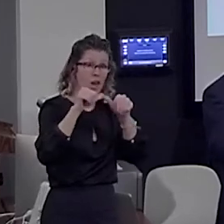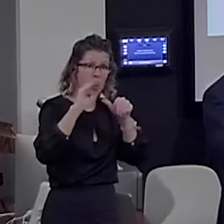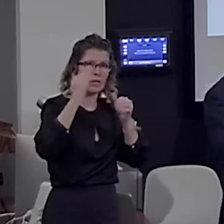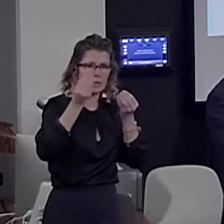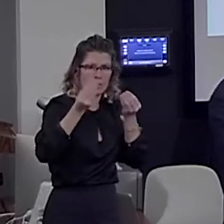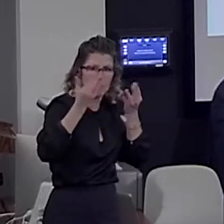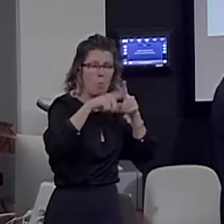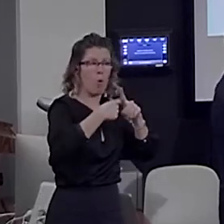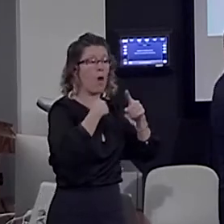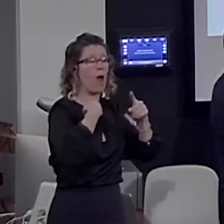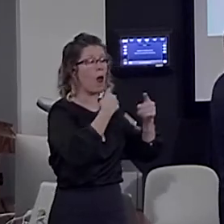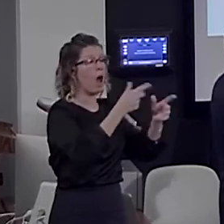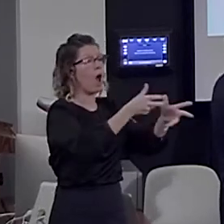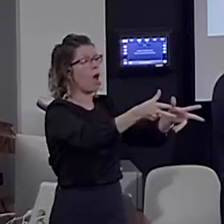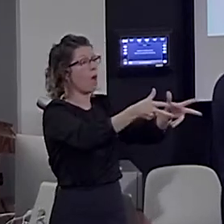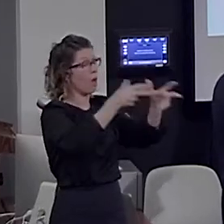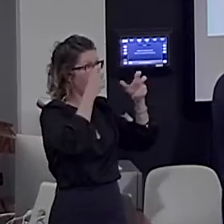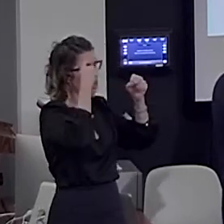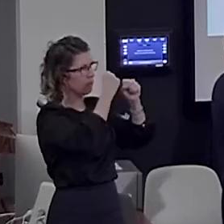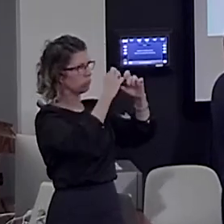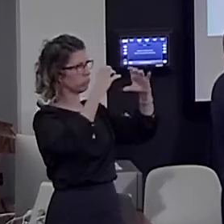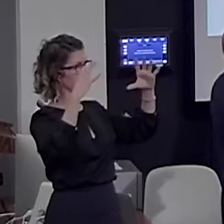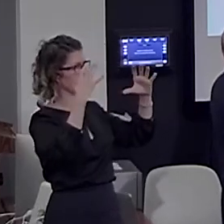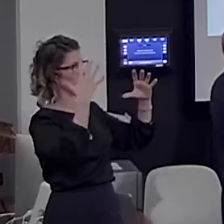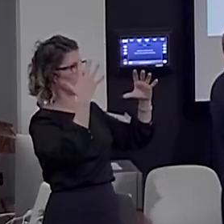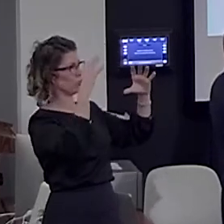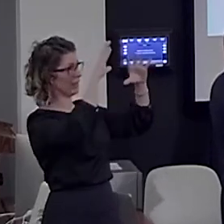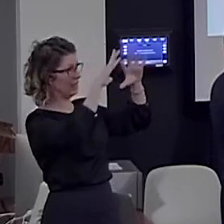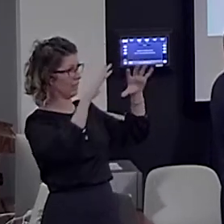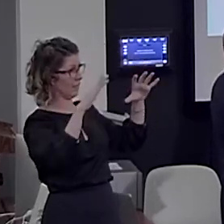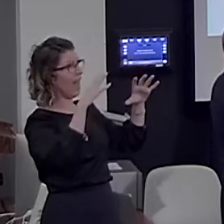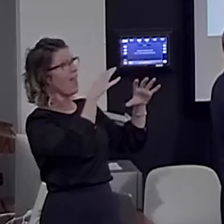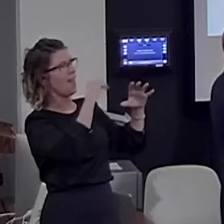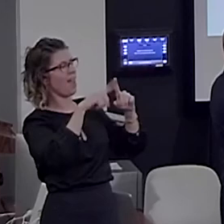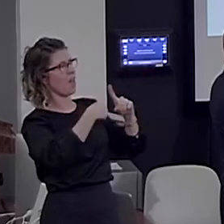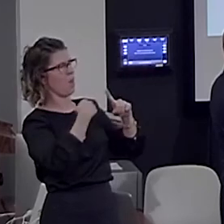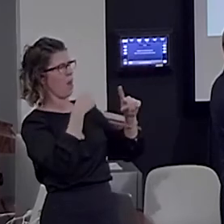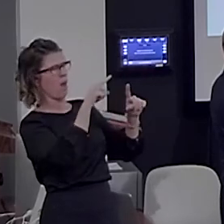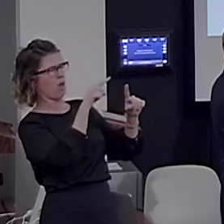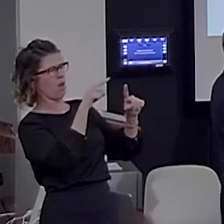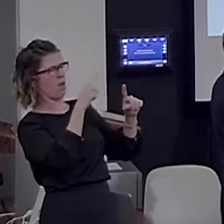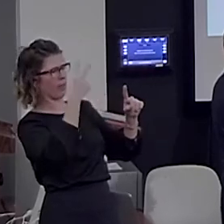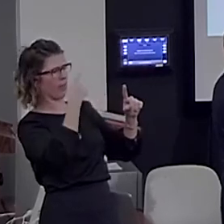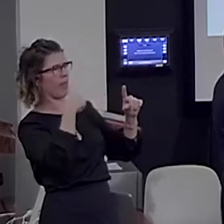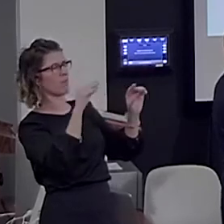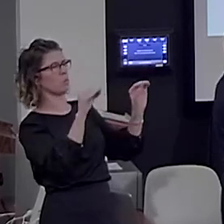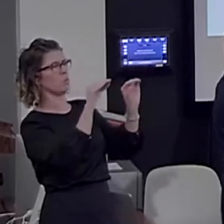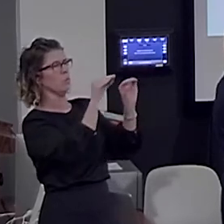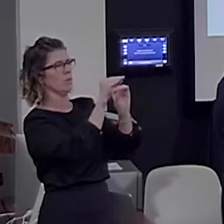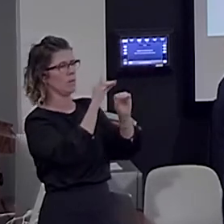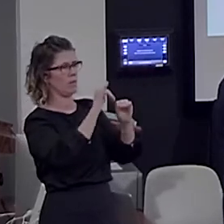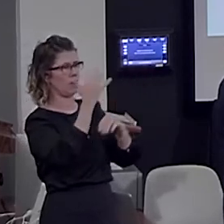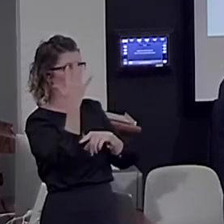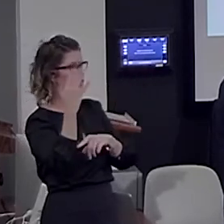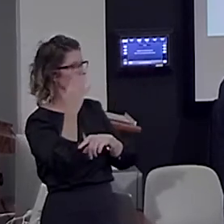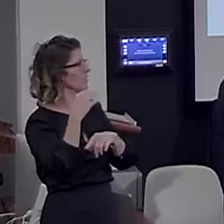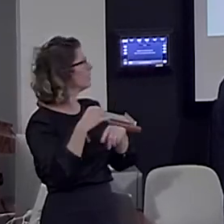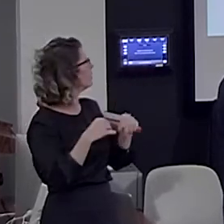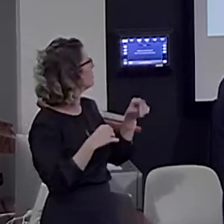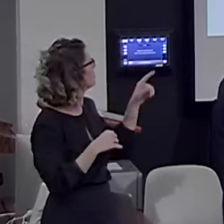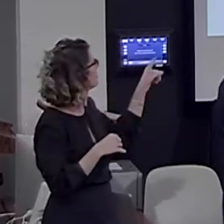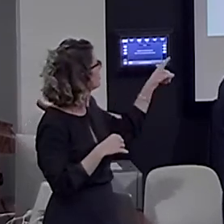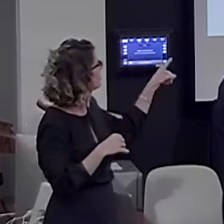when you manipulate the tree. And, for instance, also when there is syntactic movement, when you make a question of a relative sentence, when there is syntactic